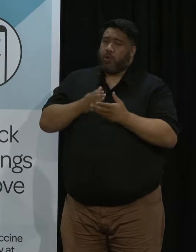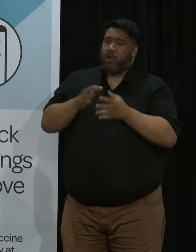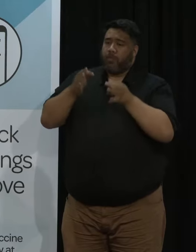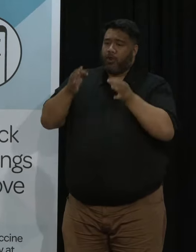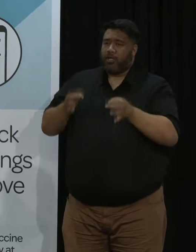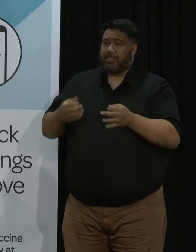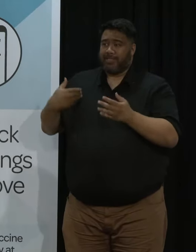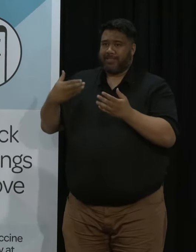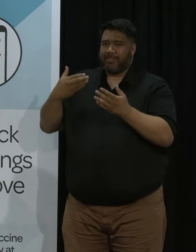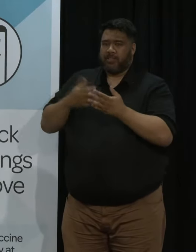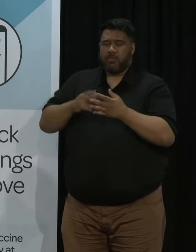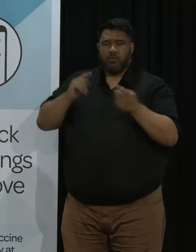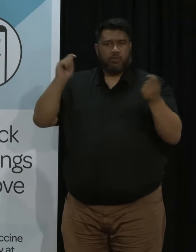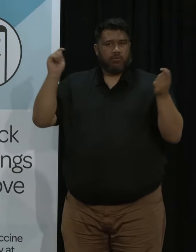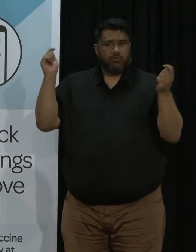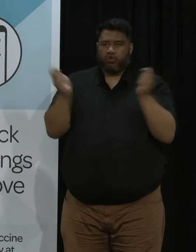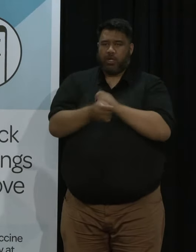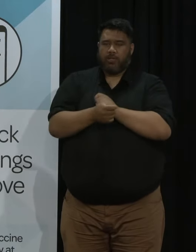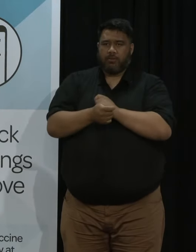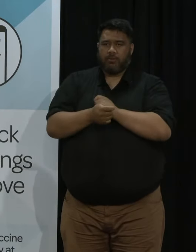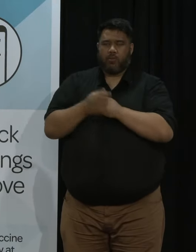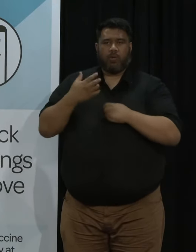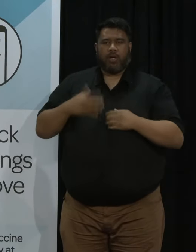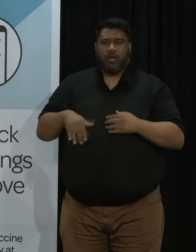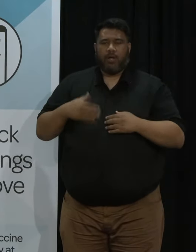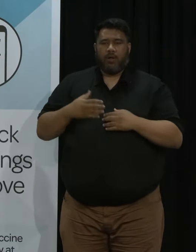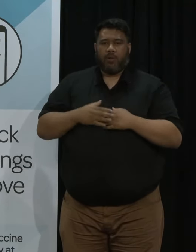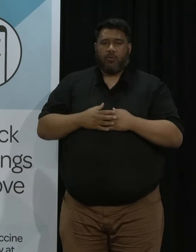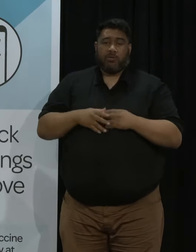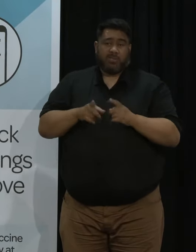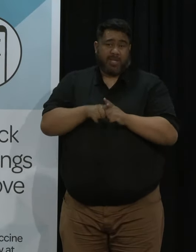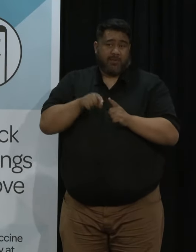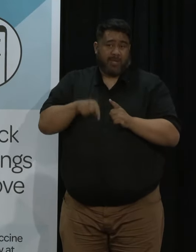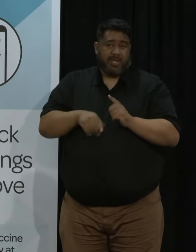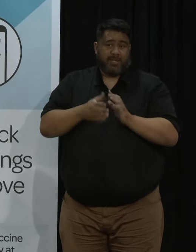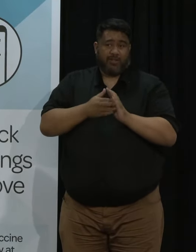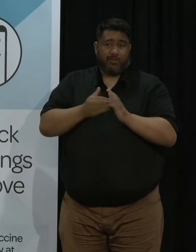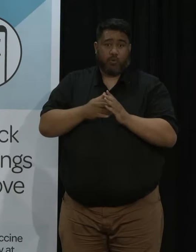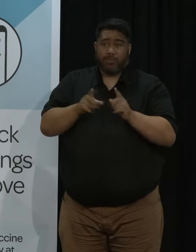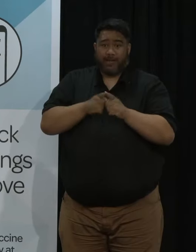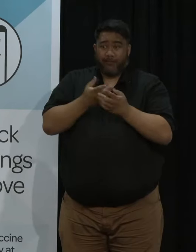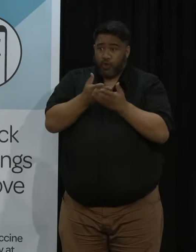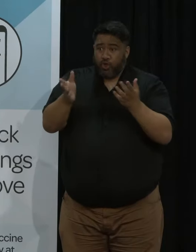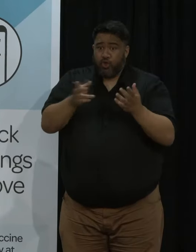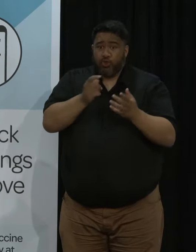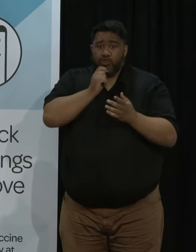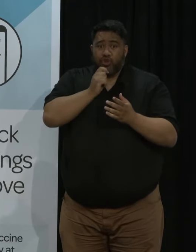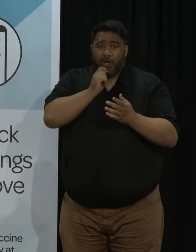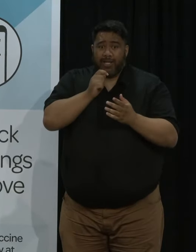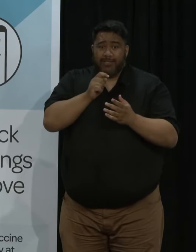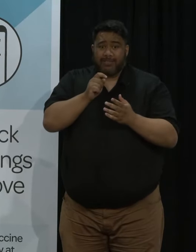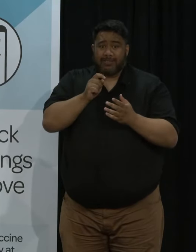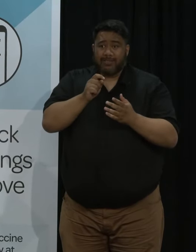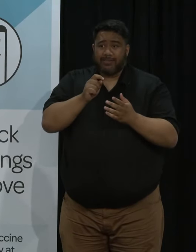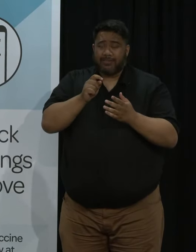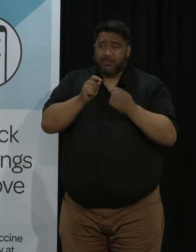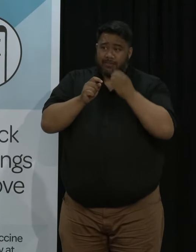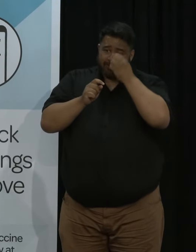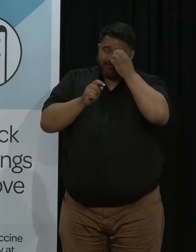has changed over those years and I think it has in the same way as it's changed for journalists you know the cycle is so fast and